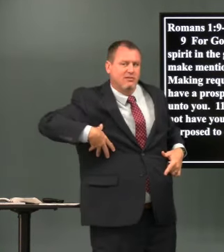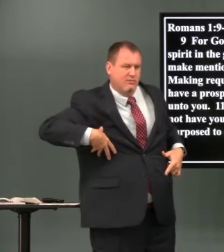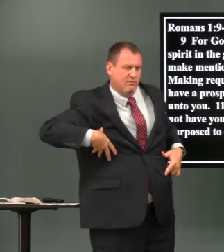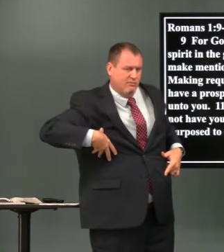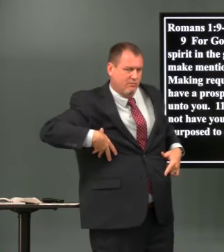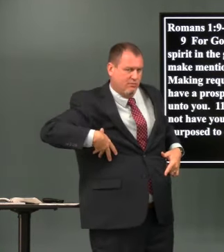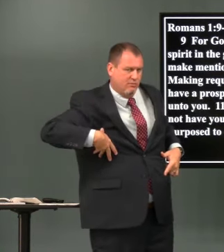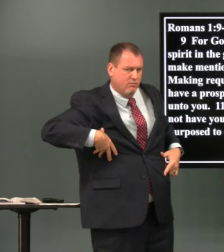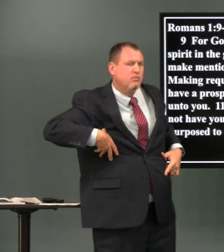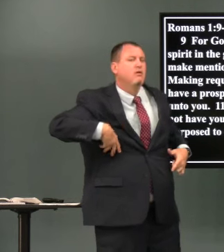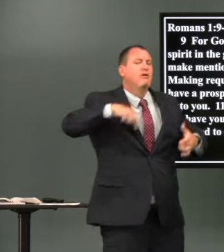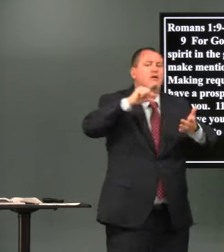but i haven't yet